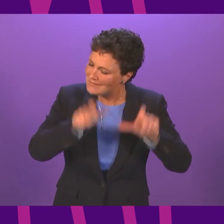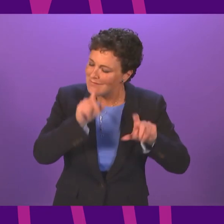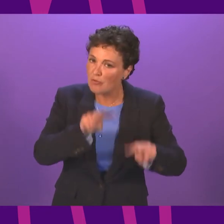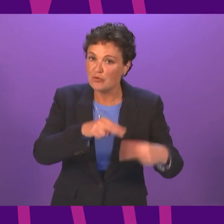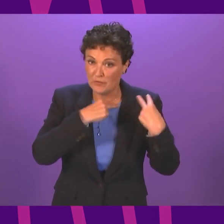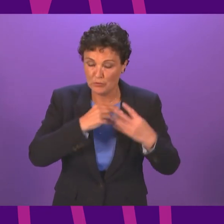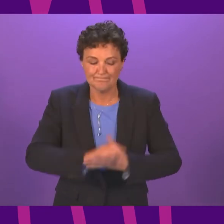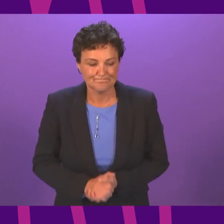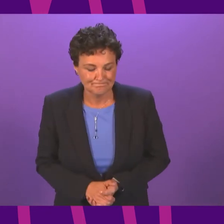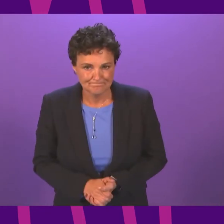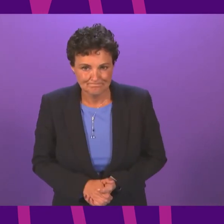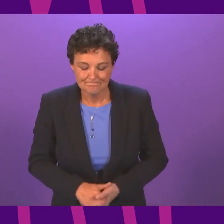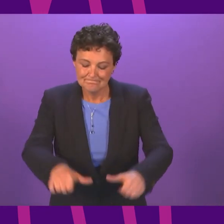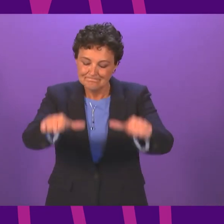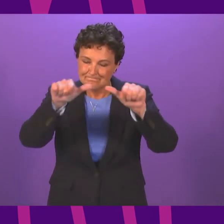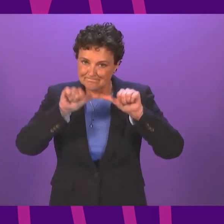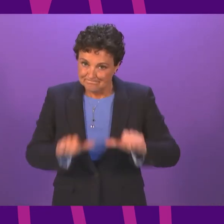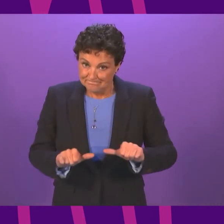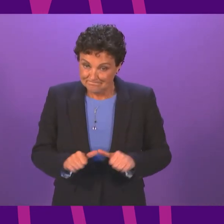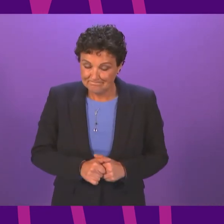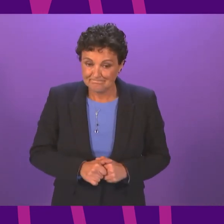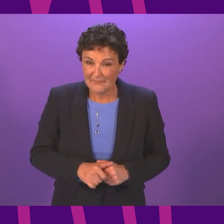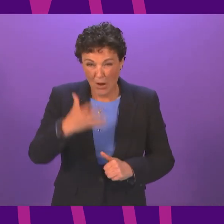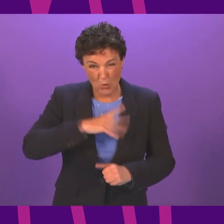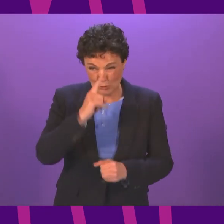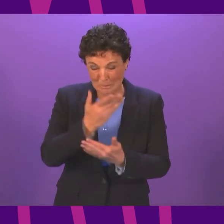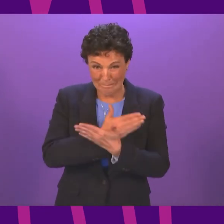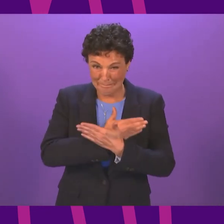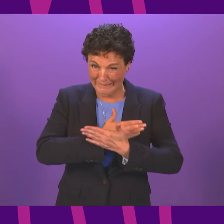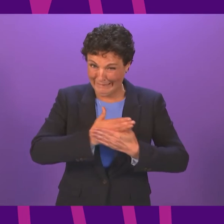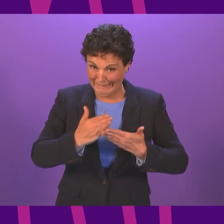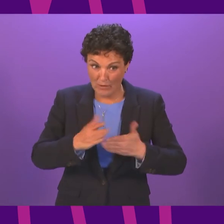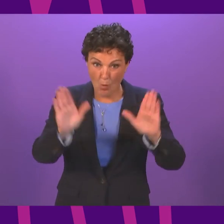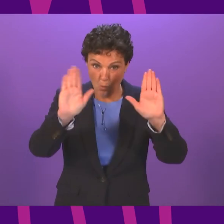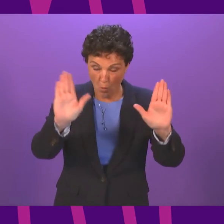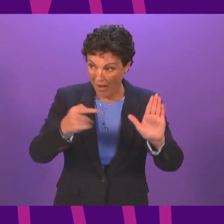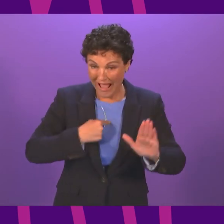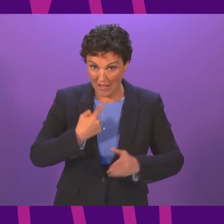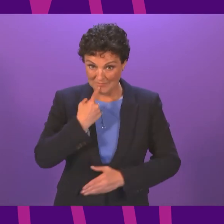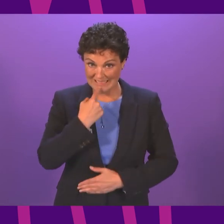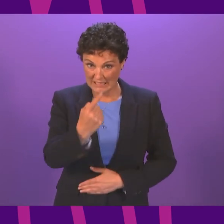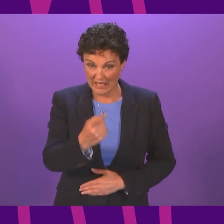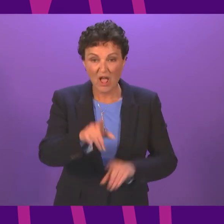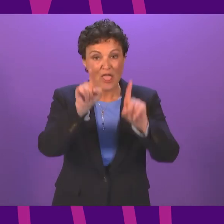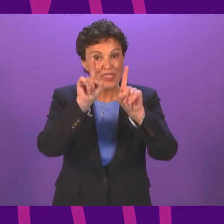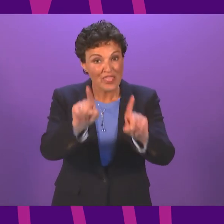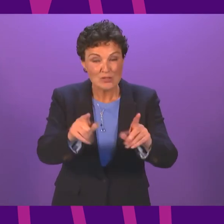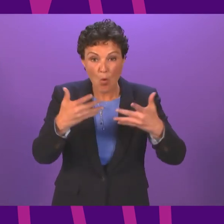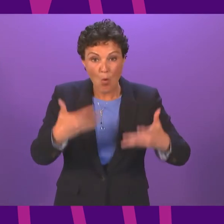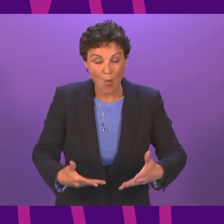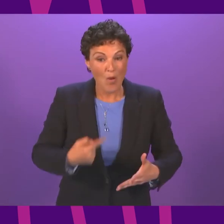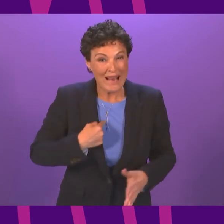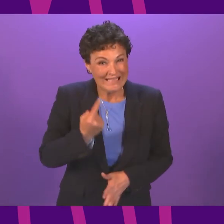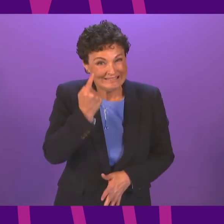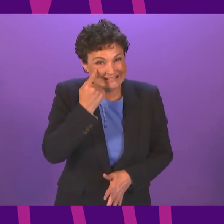hope to lift remaining restrictions. Now, I want to be clear that what I am about to set out represents our best judgment at this